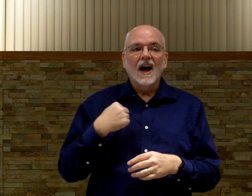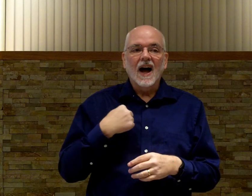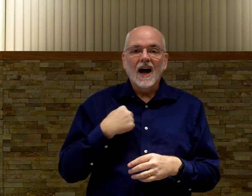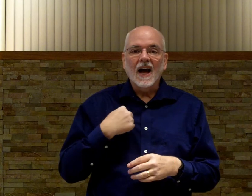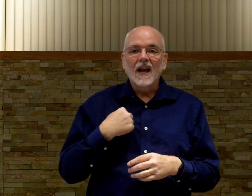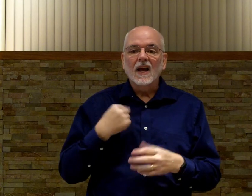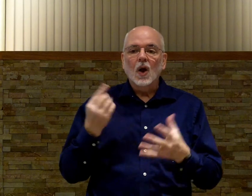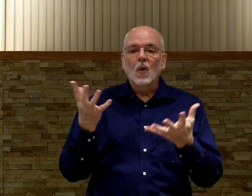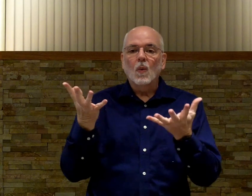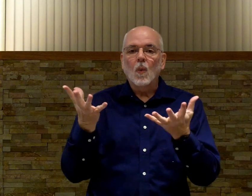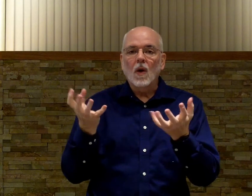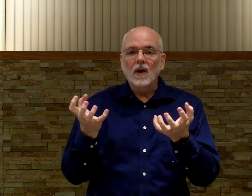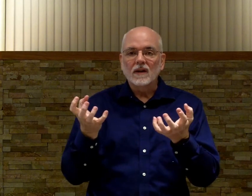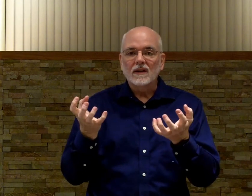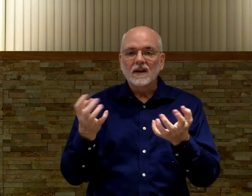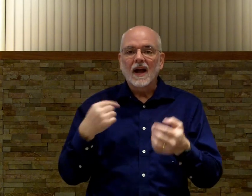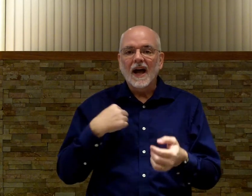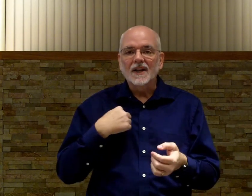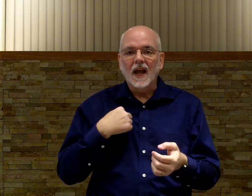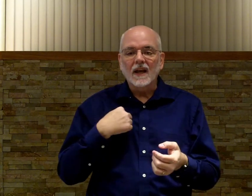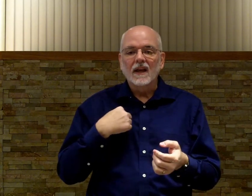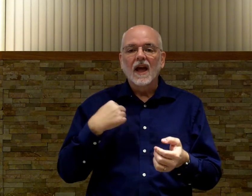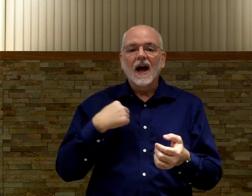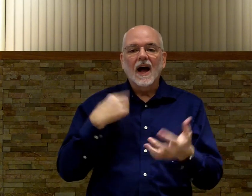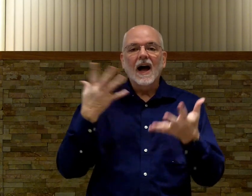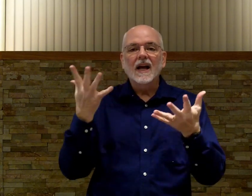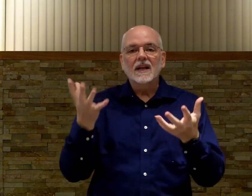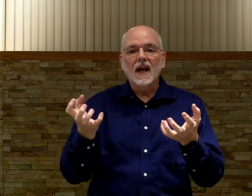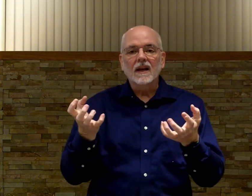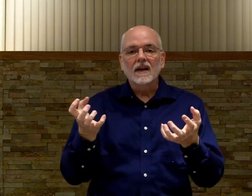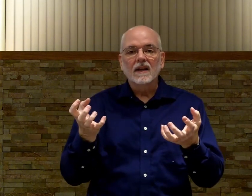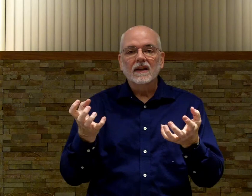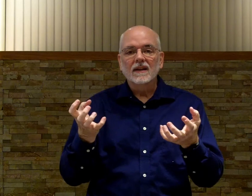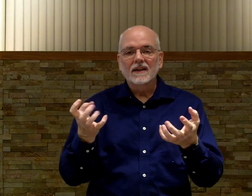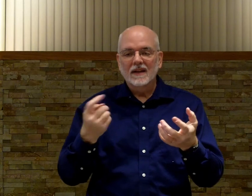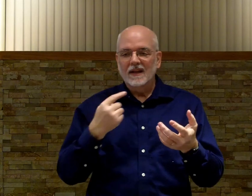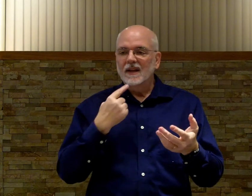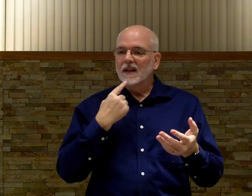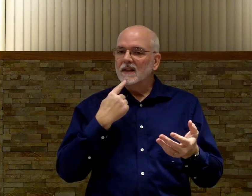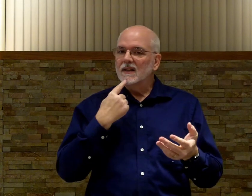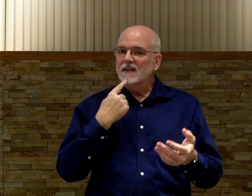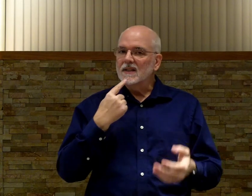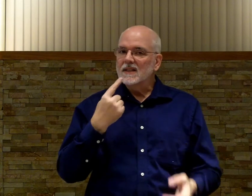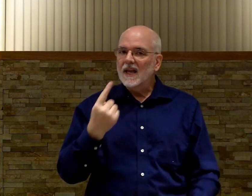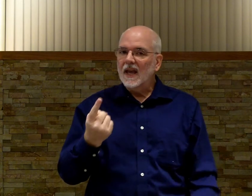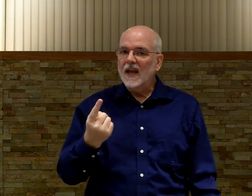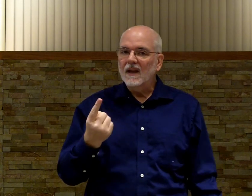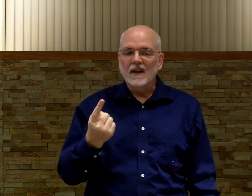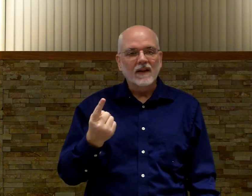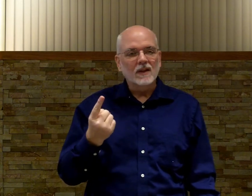I want. I'd like. I'd like to say, leave out